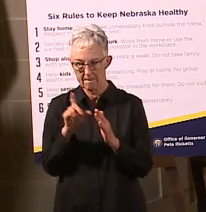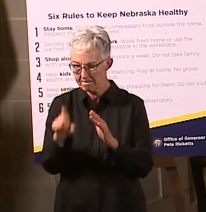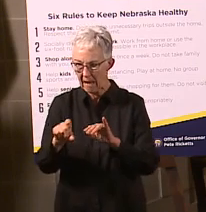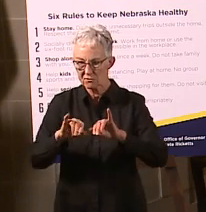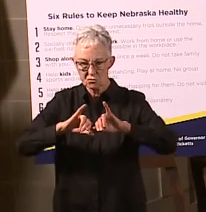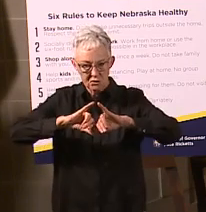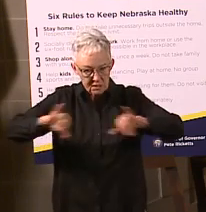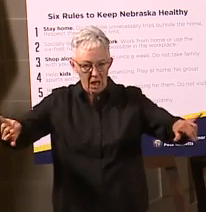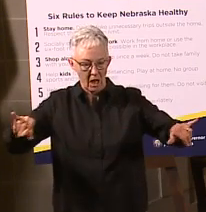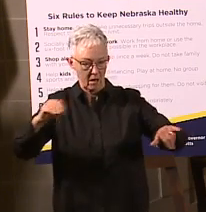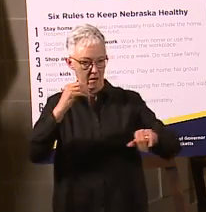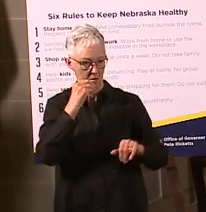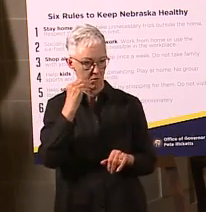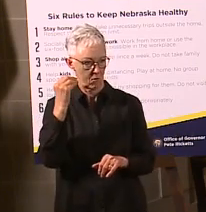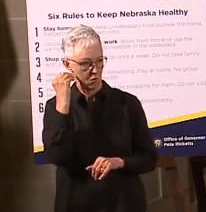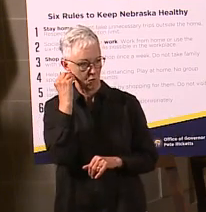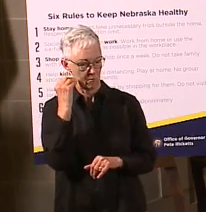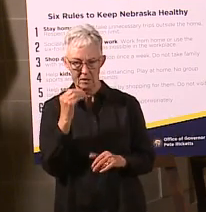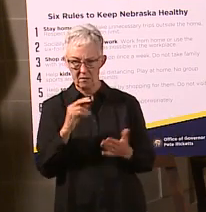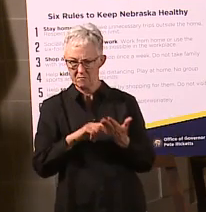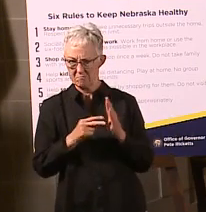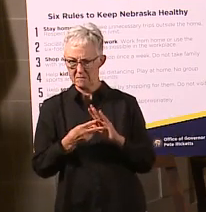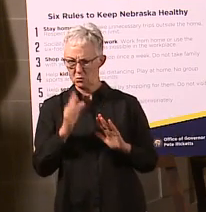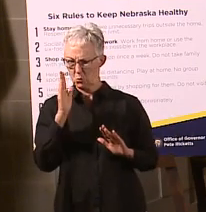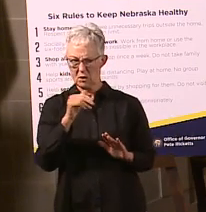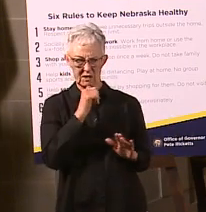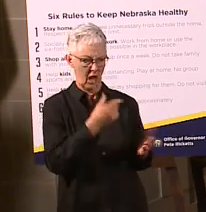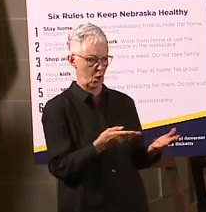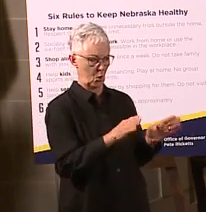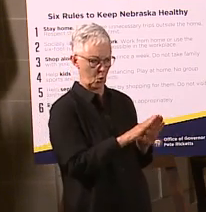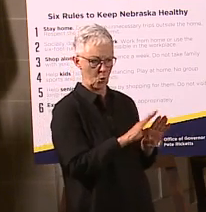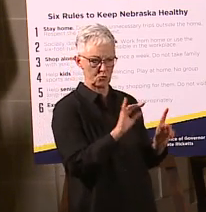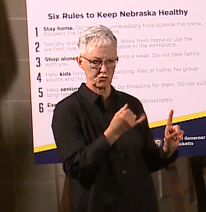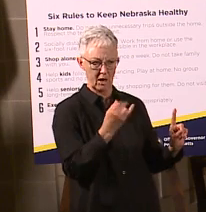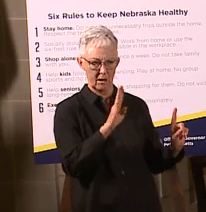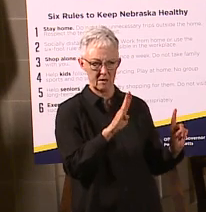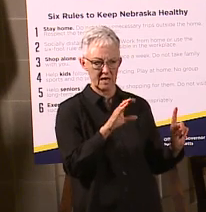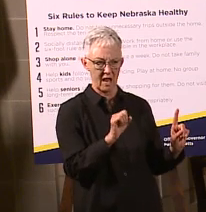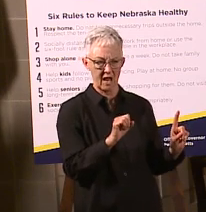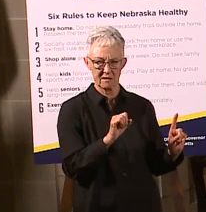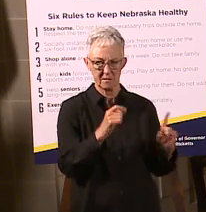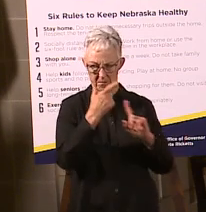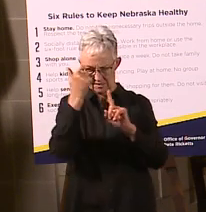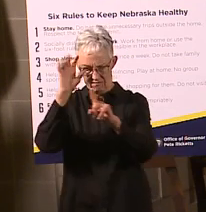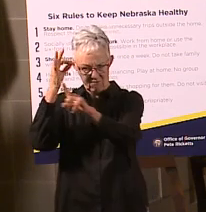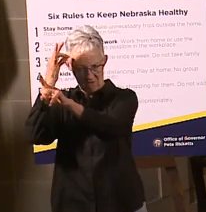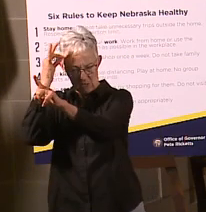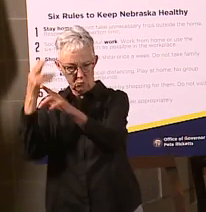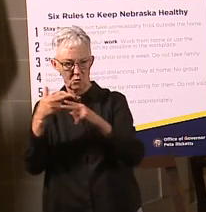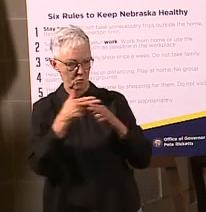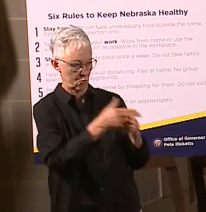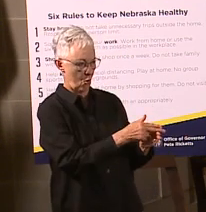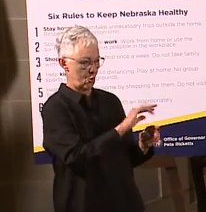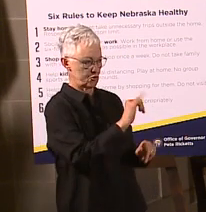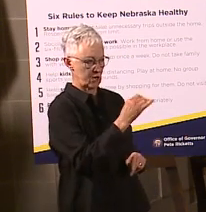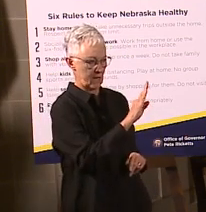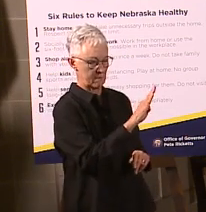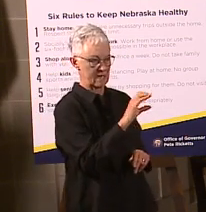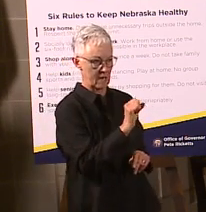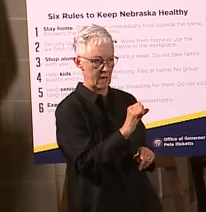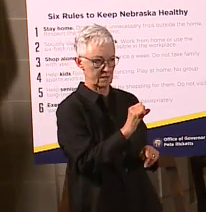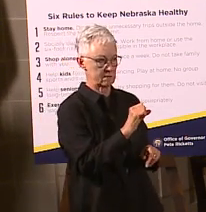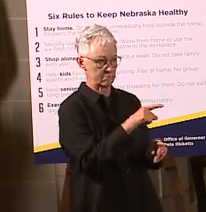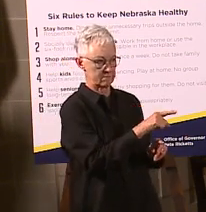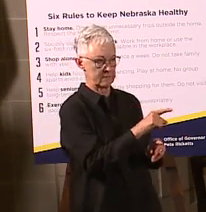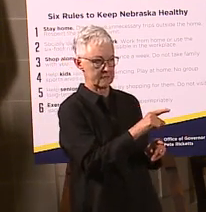JBS because JBS was determined to be an essential industry by the federal government. So what they were, if they were hoping to get JBS closed down, that was